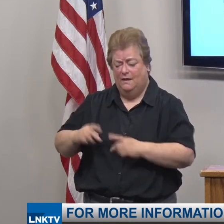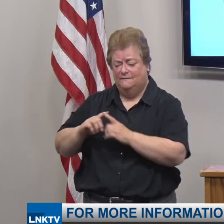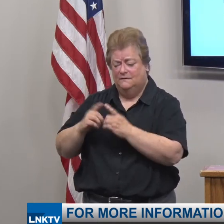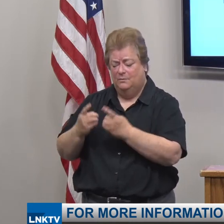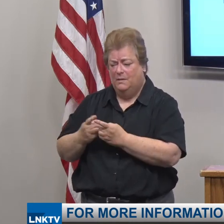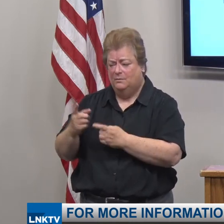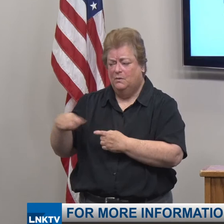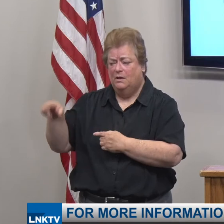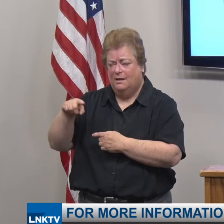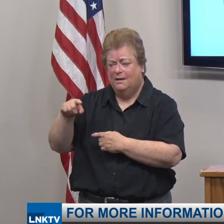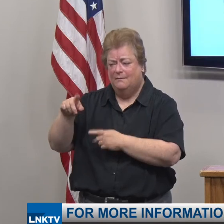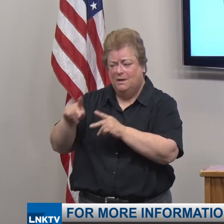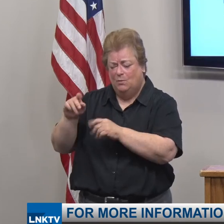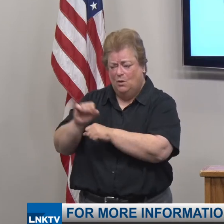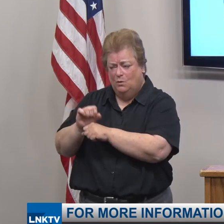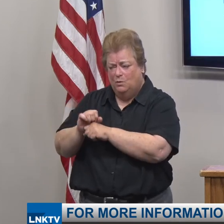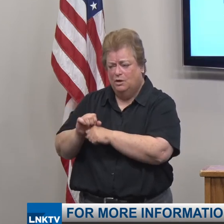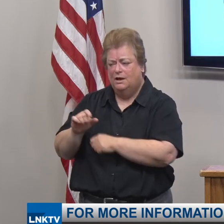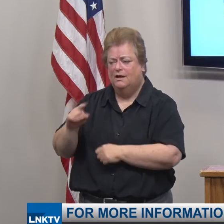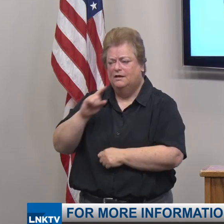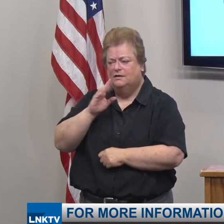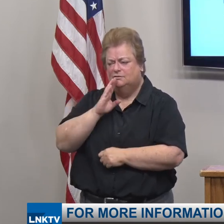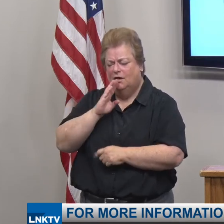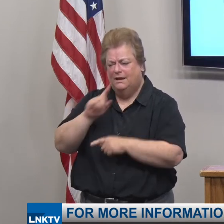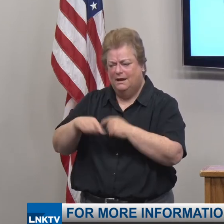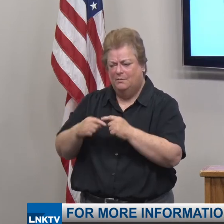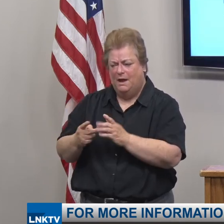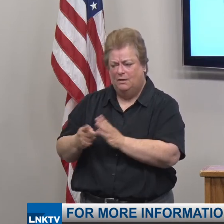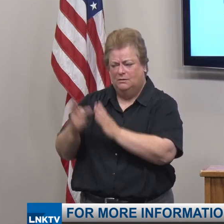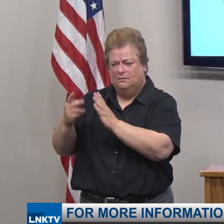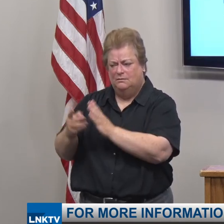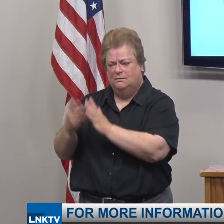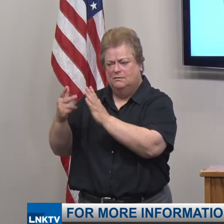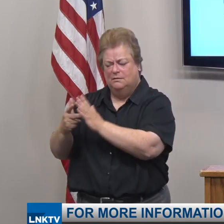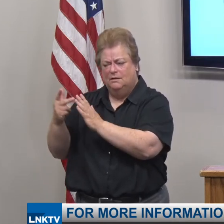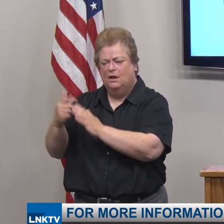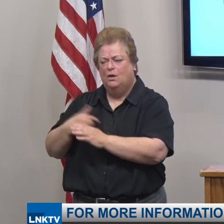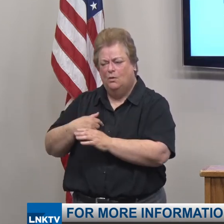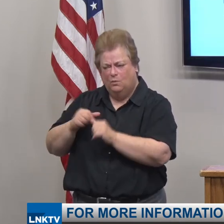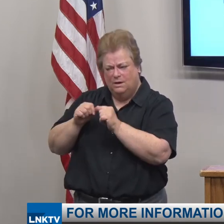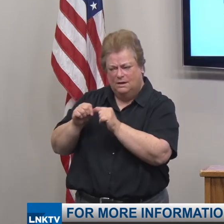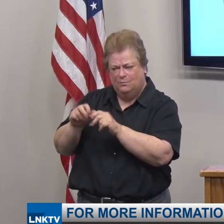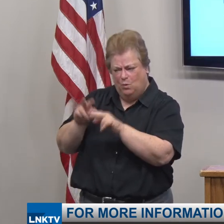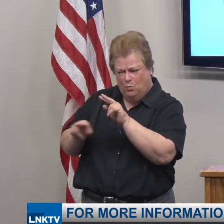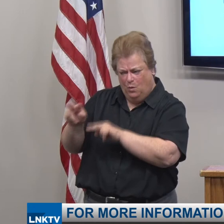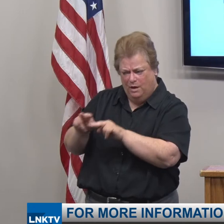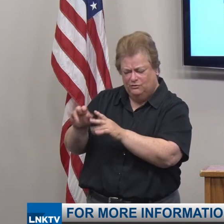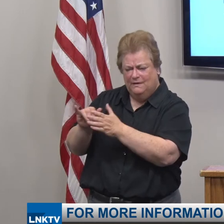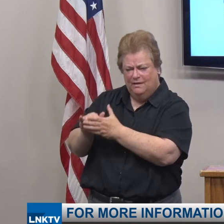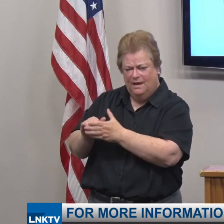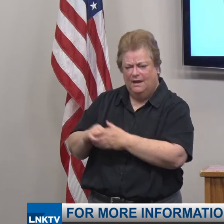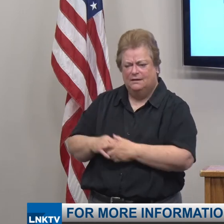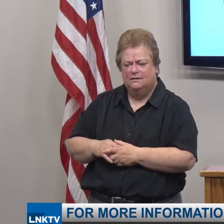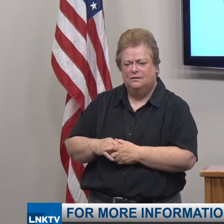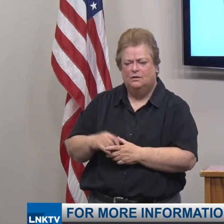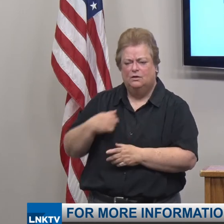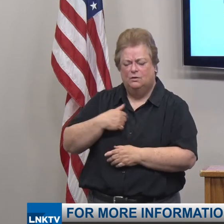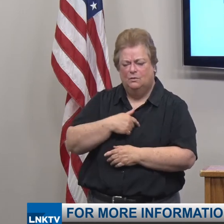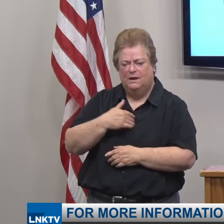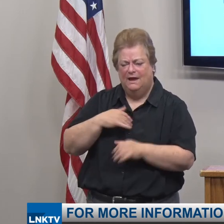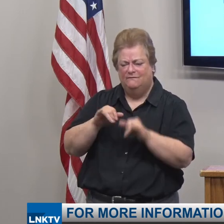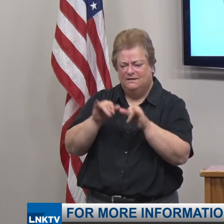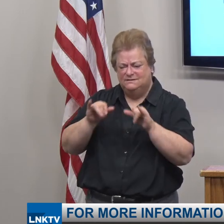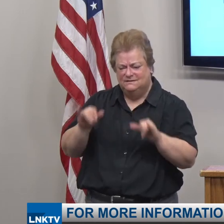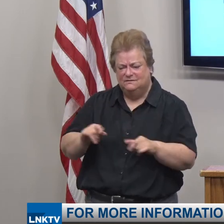make comments about reinfection and it's something we are continuously monitoring and we actually have a system to